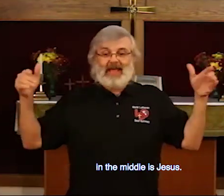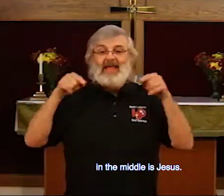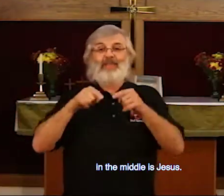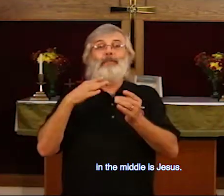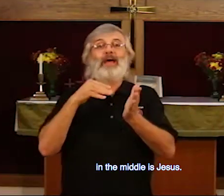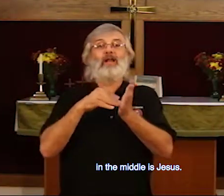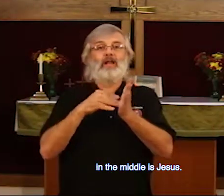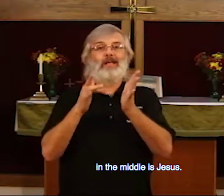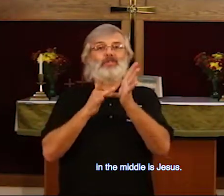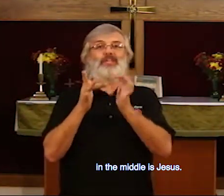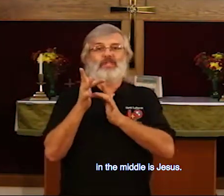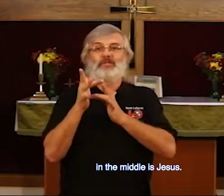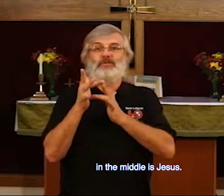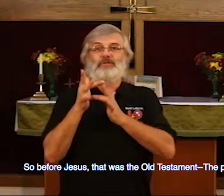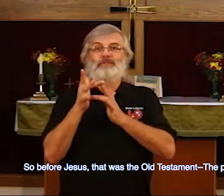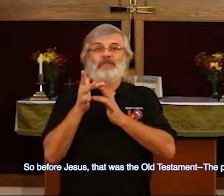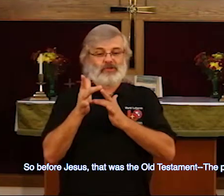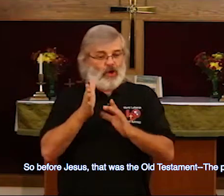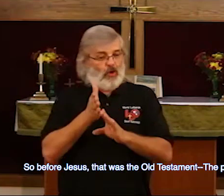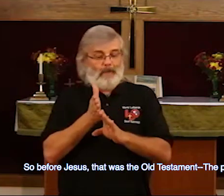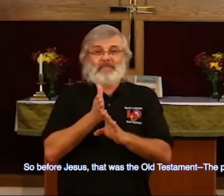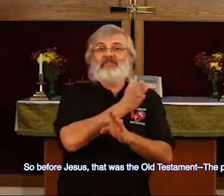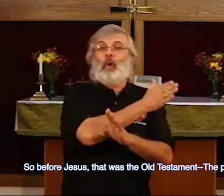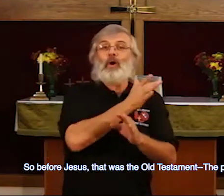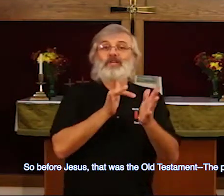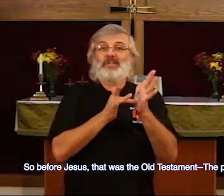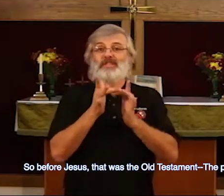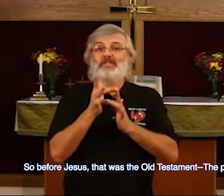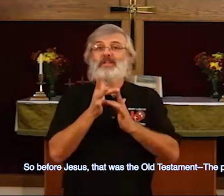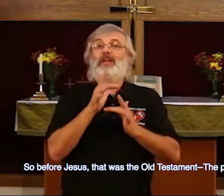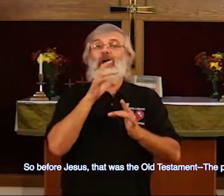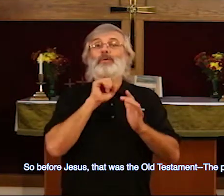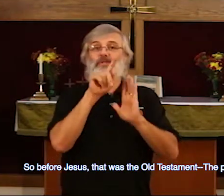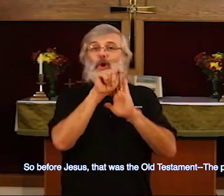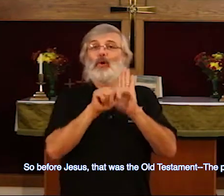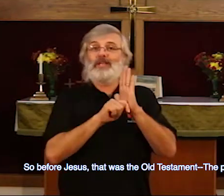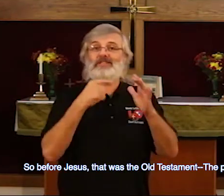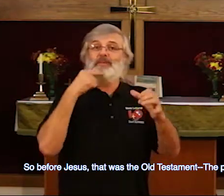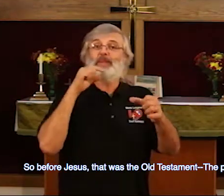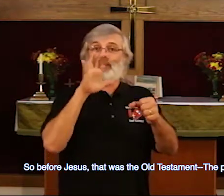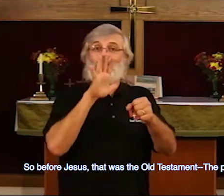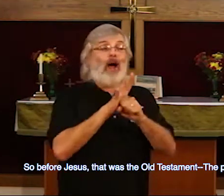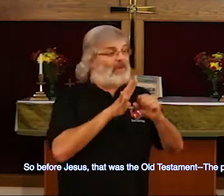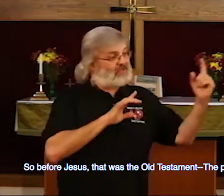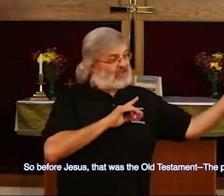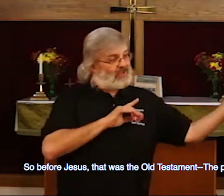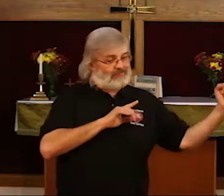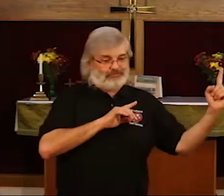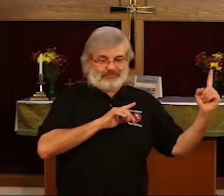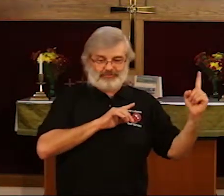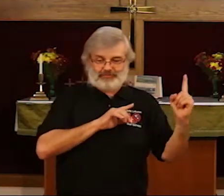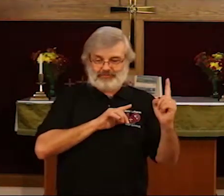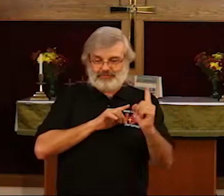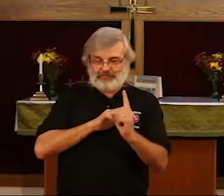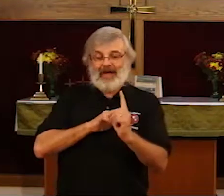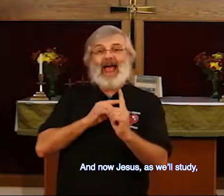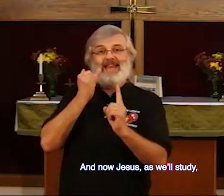In the middle is Jesus. So, before Jesus, that was the Old Testament, the promise. And